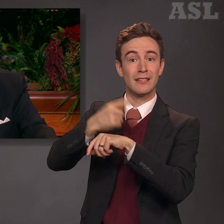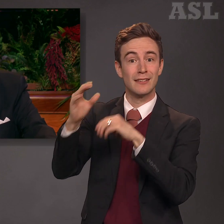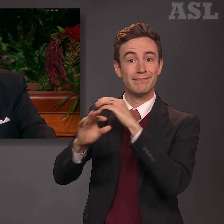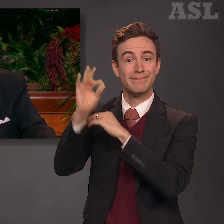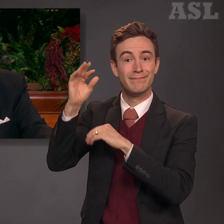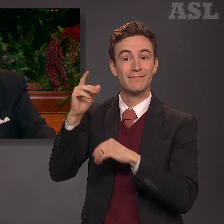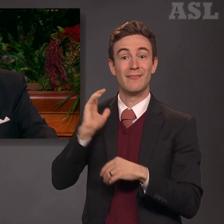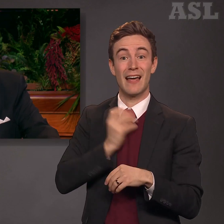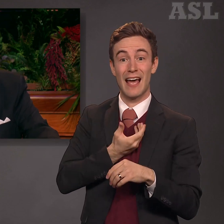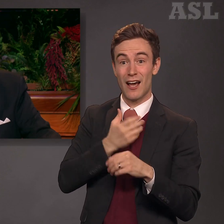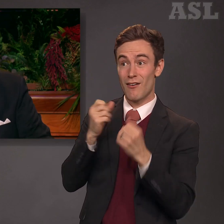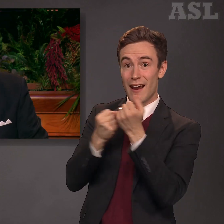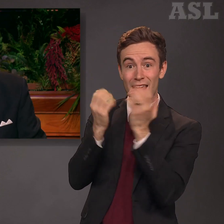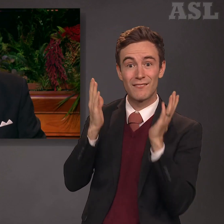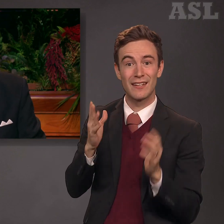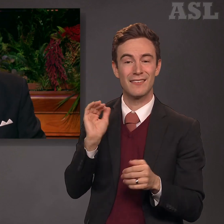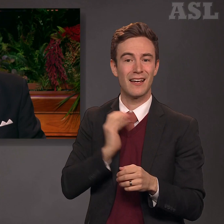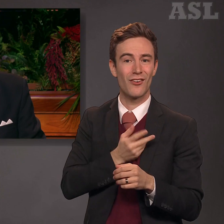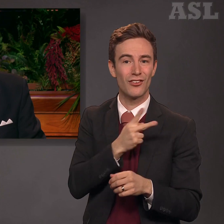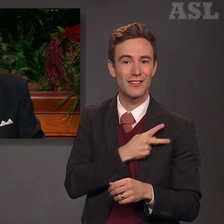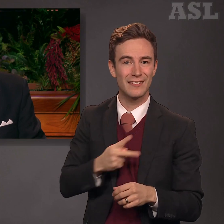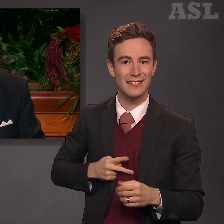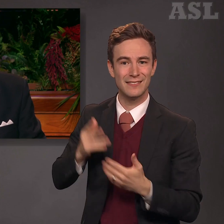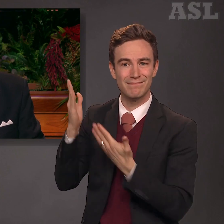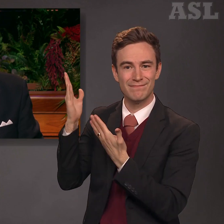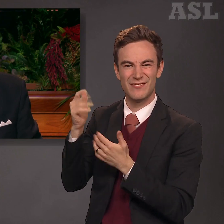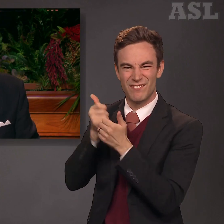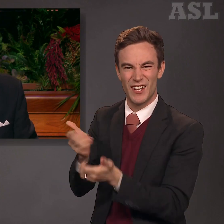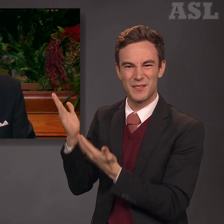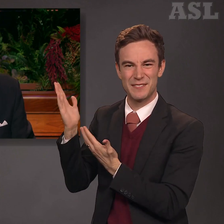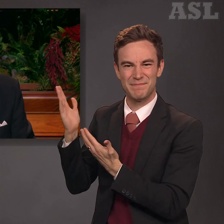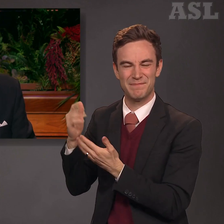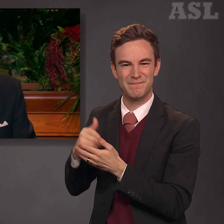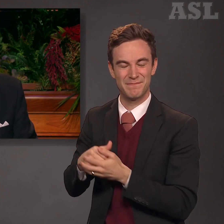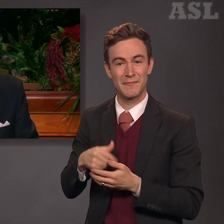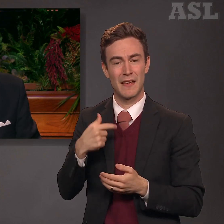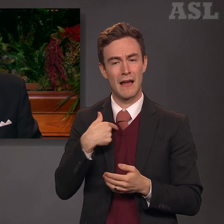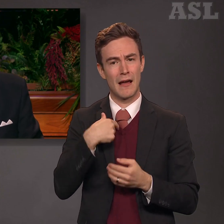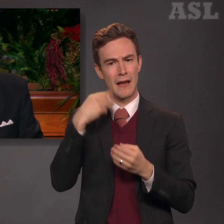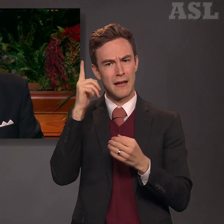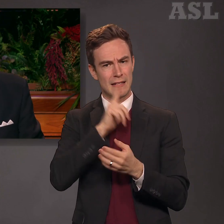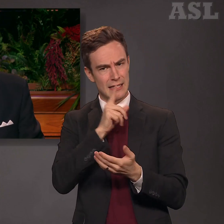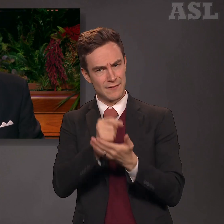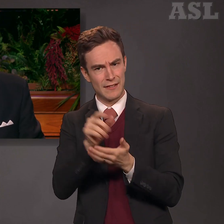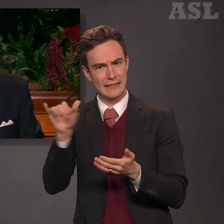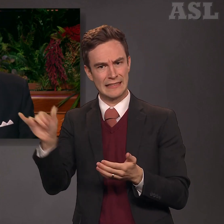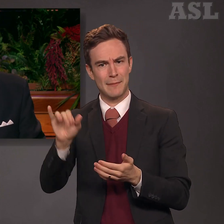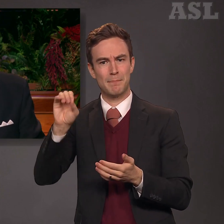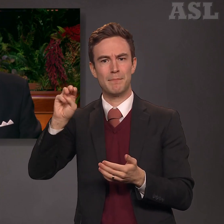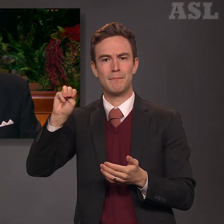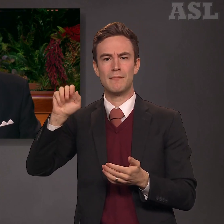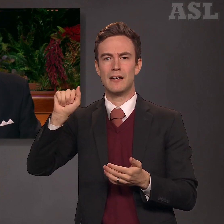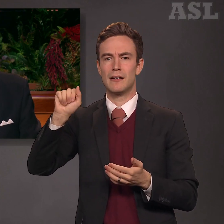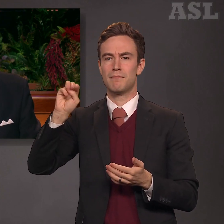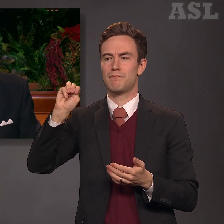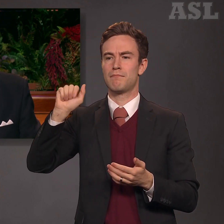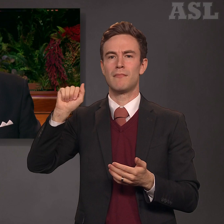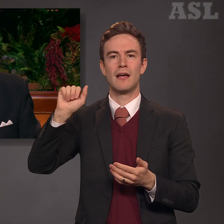I testify with obscure Amalekai of old that each of us is to offer